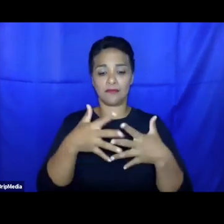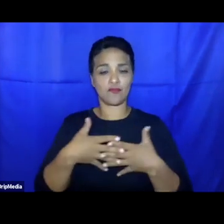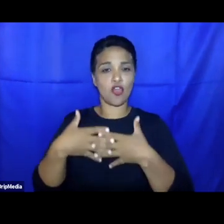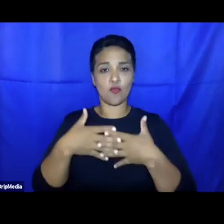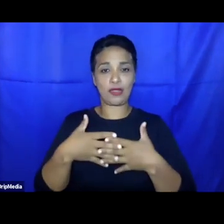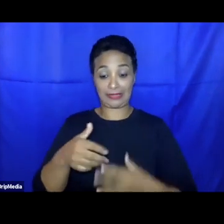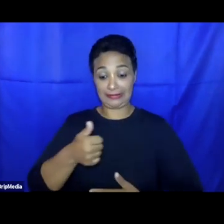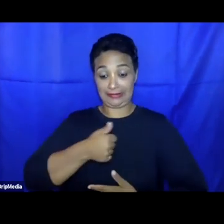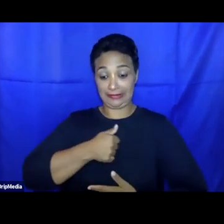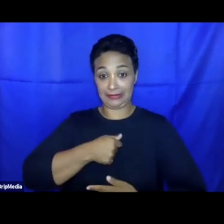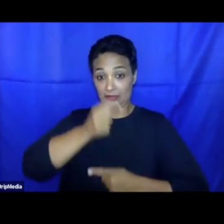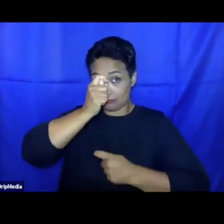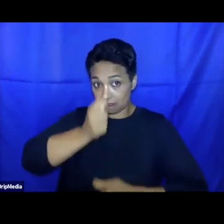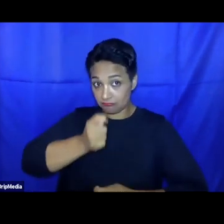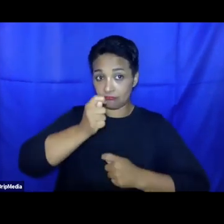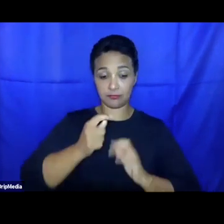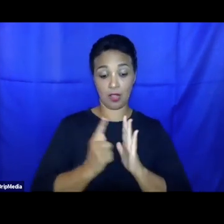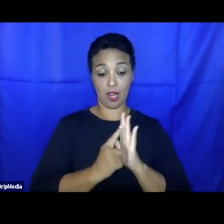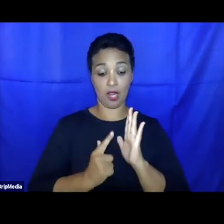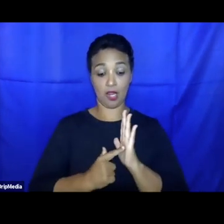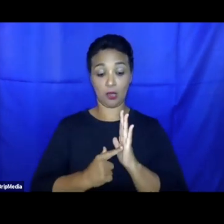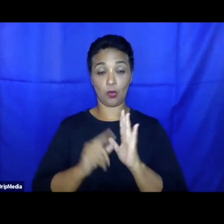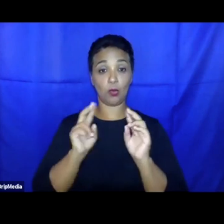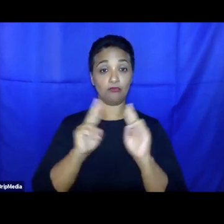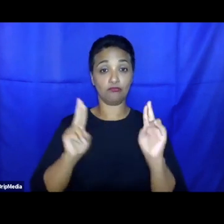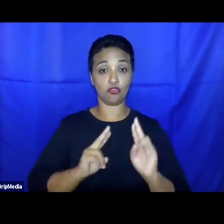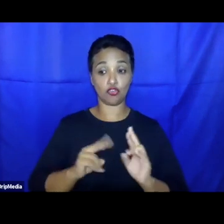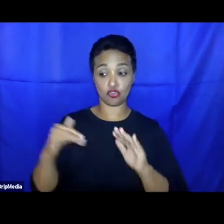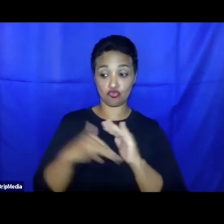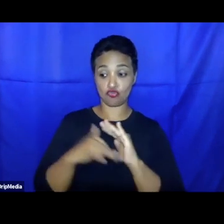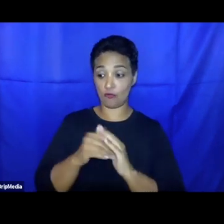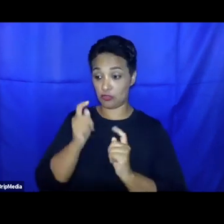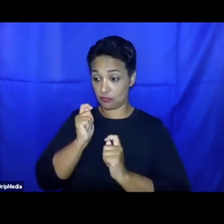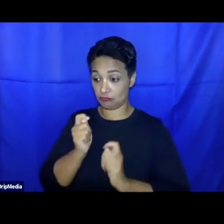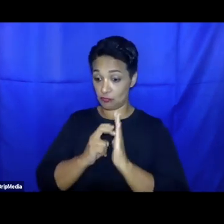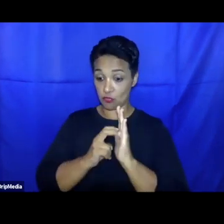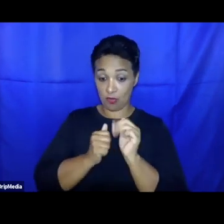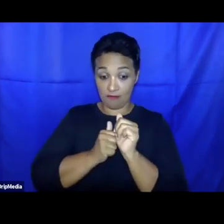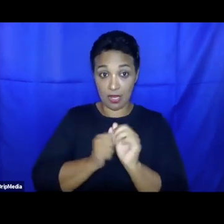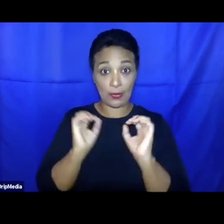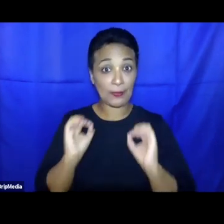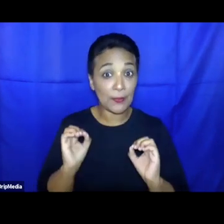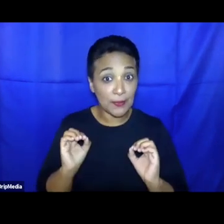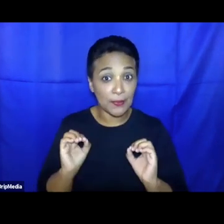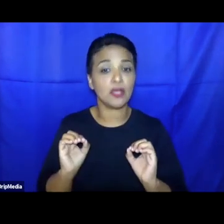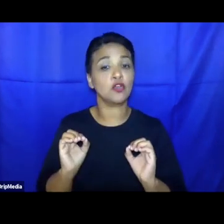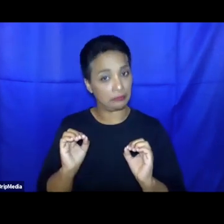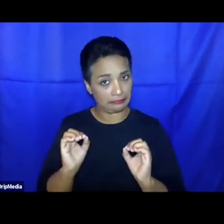international legal obligations with respect to refugees, both in the risk of refouement, but